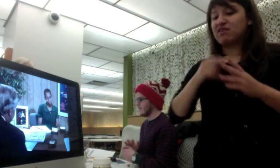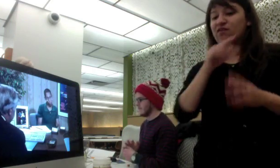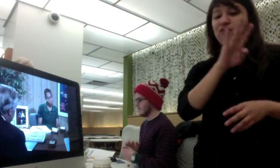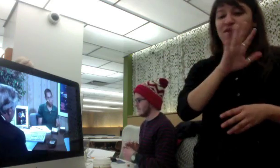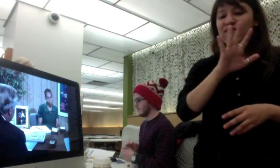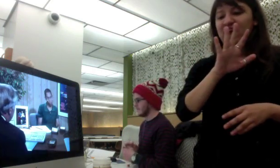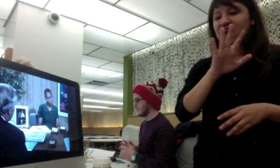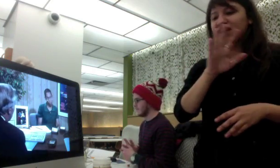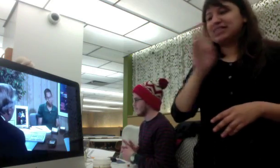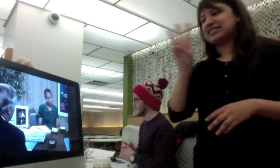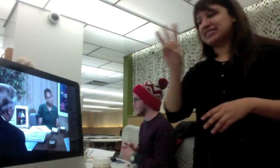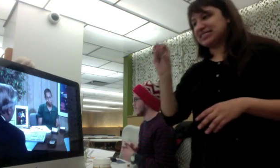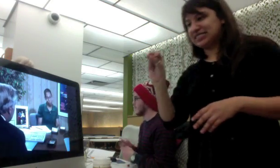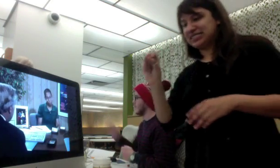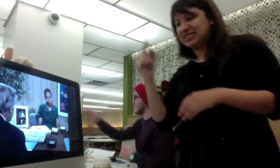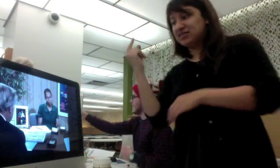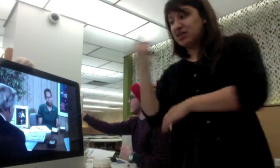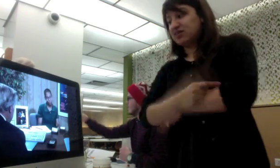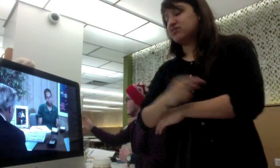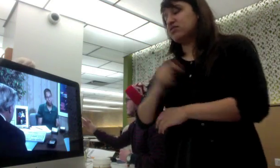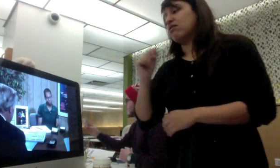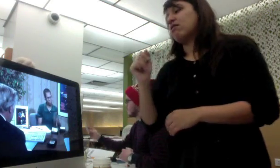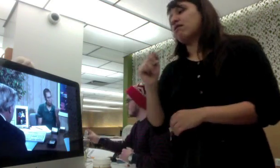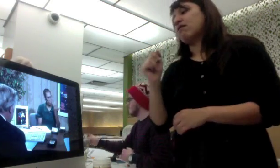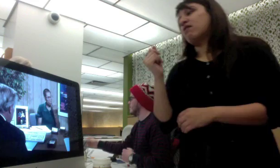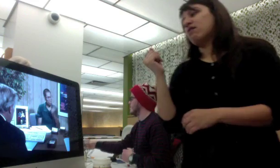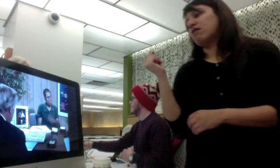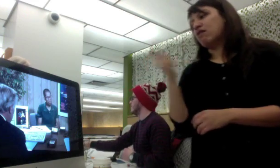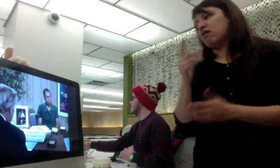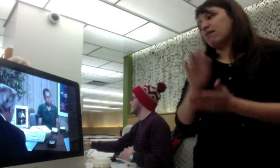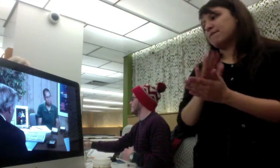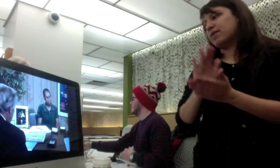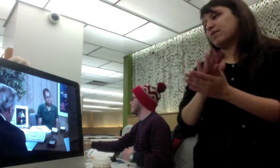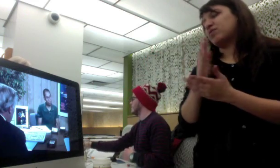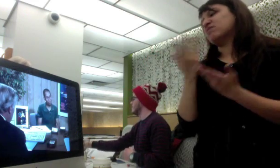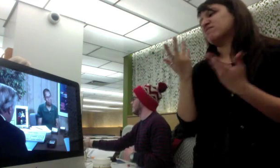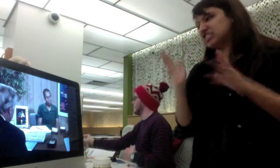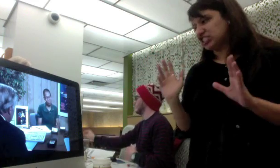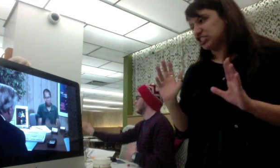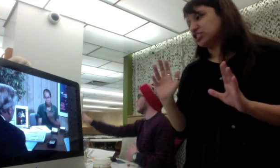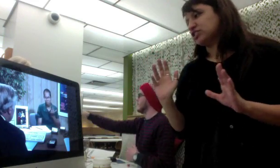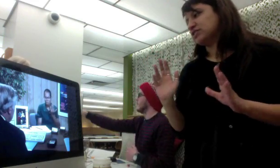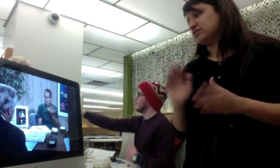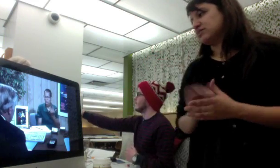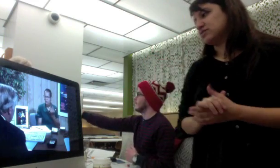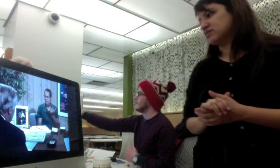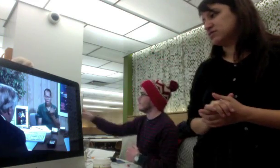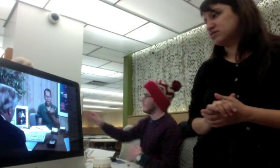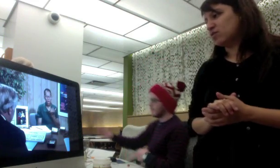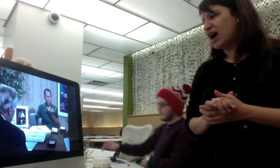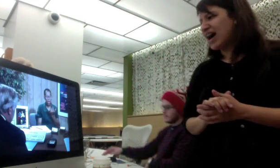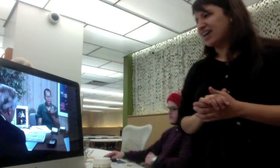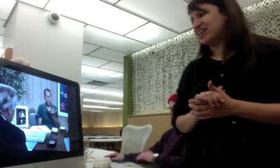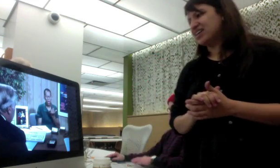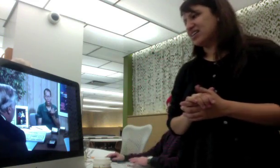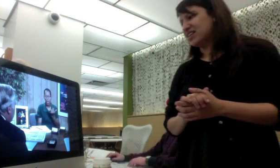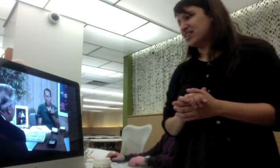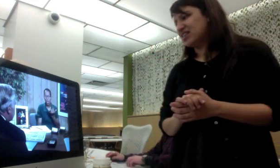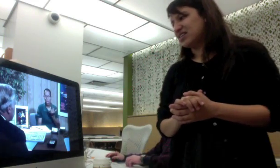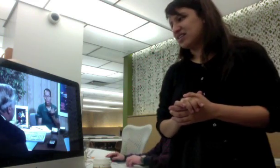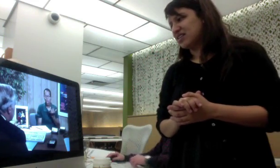days to have all the paperwork done why